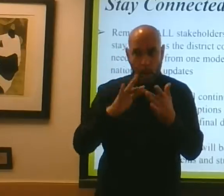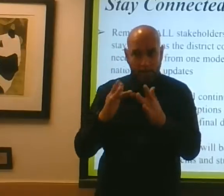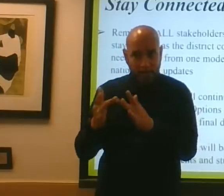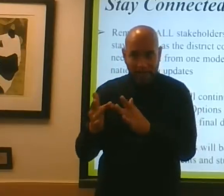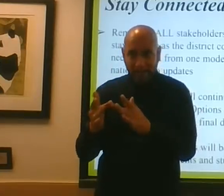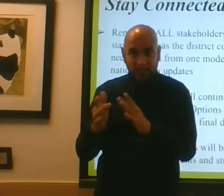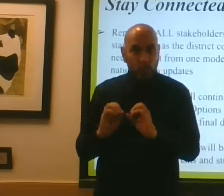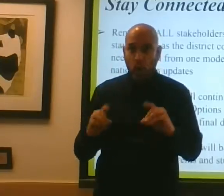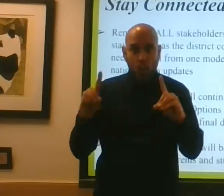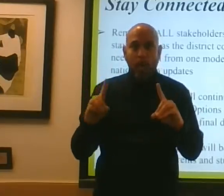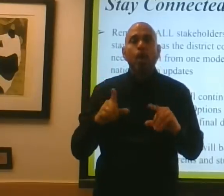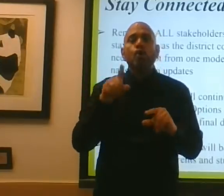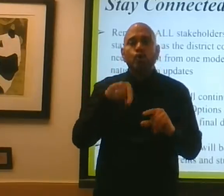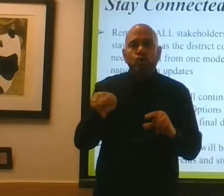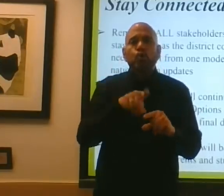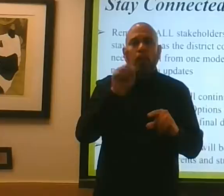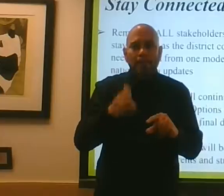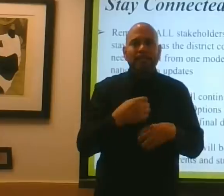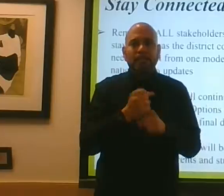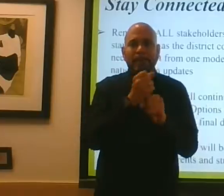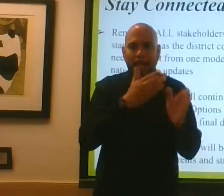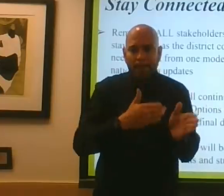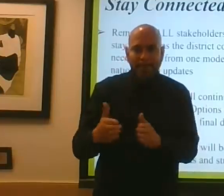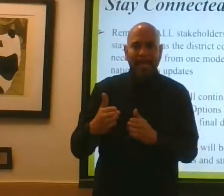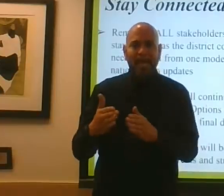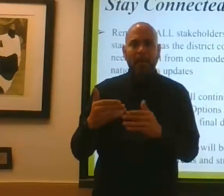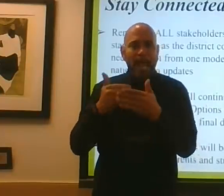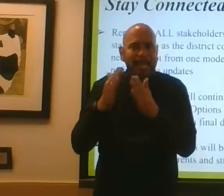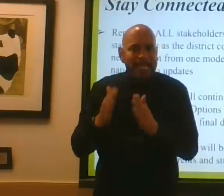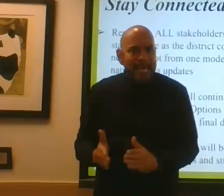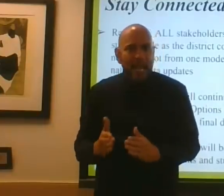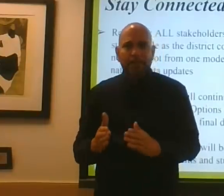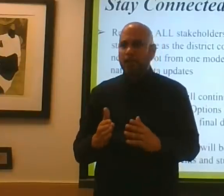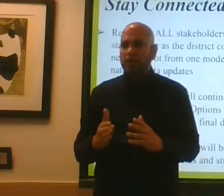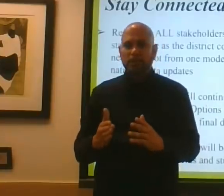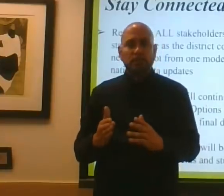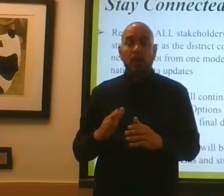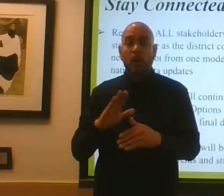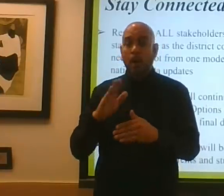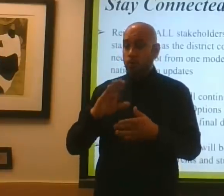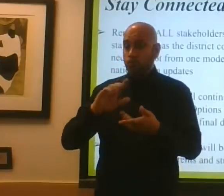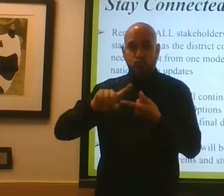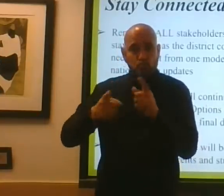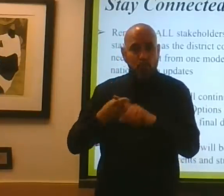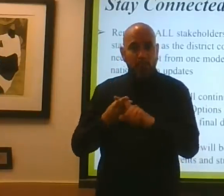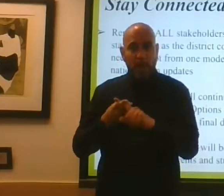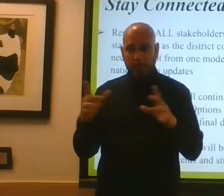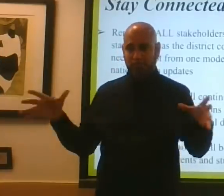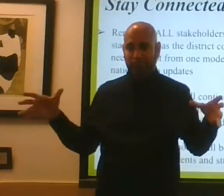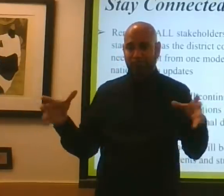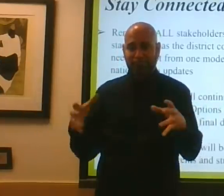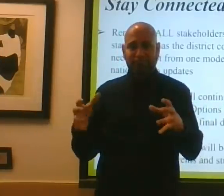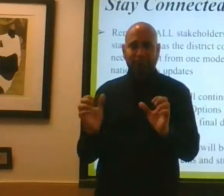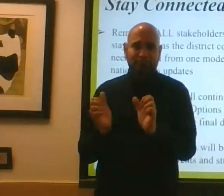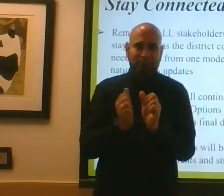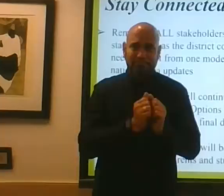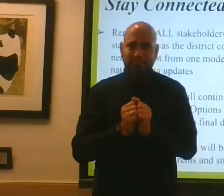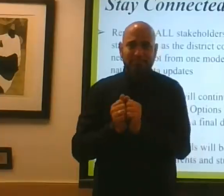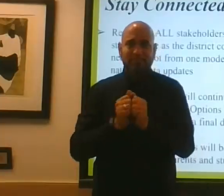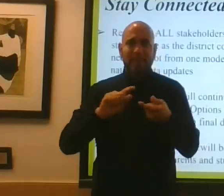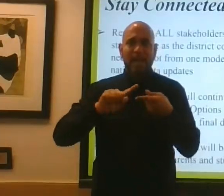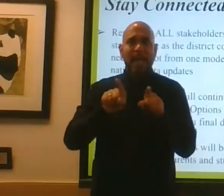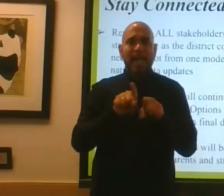have a plan. You've got to, neighbors and all others, you've got to come together as a community and we've got to have a plan.